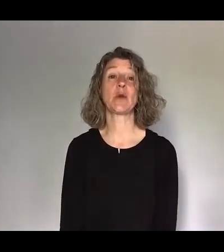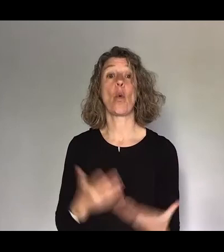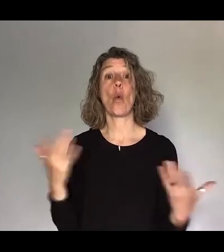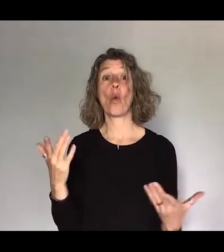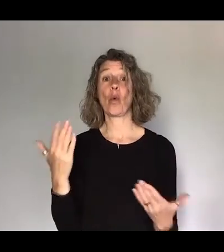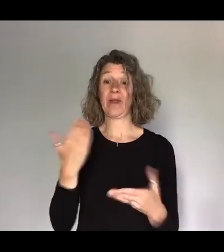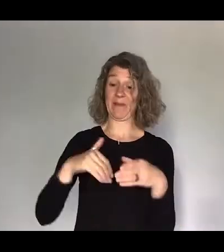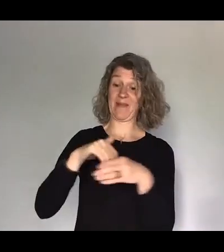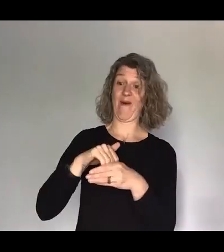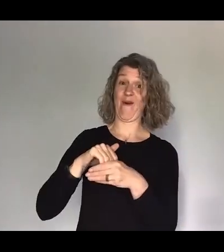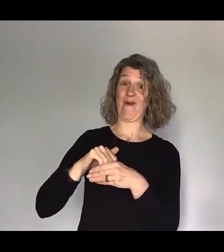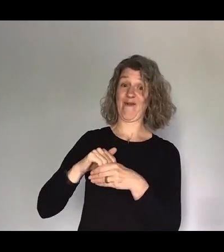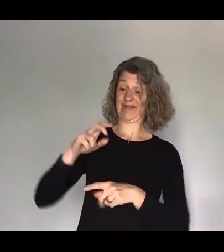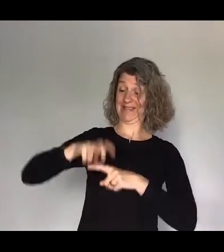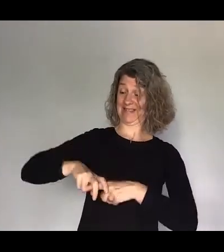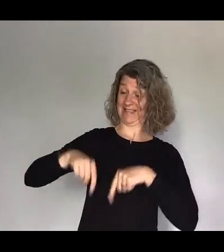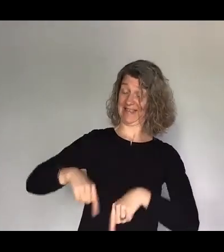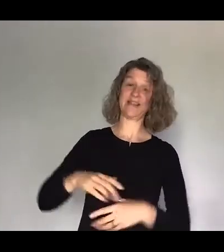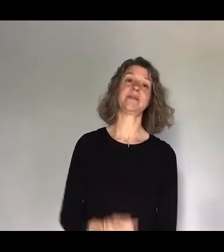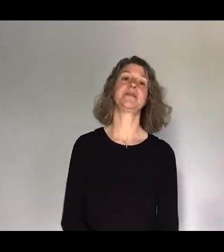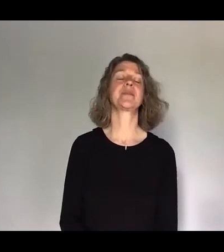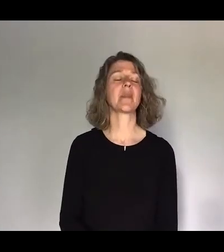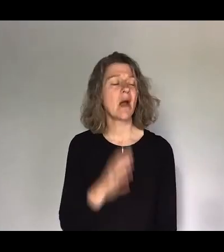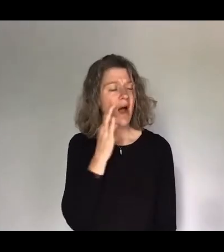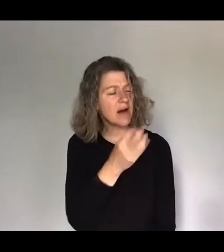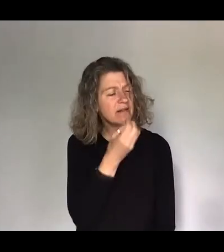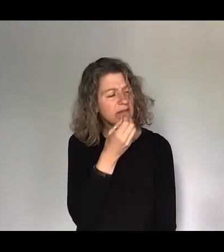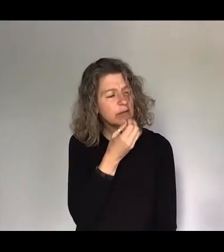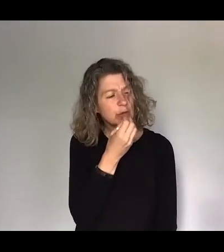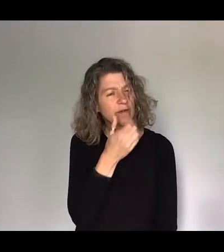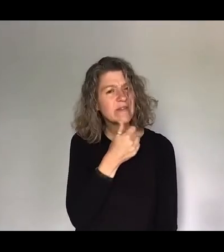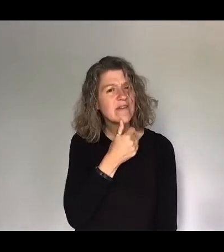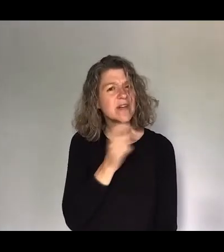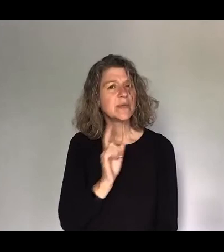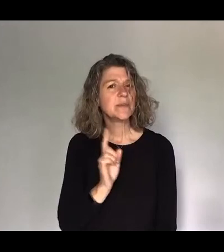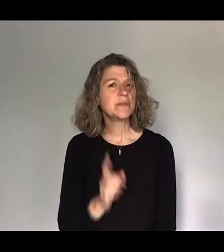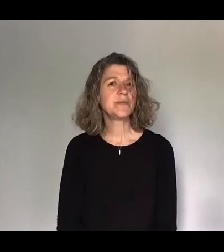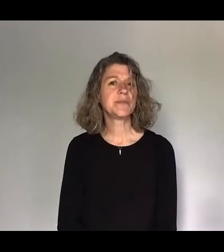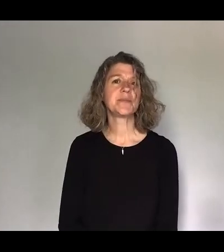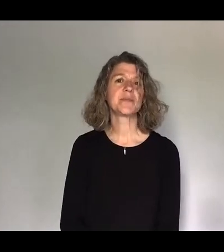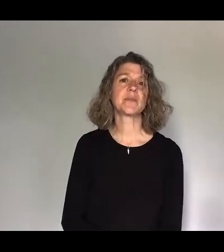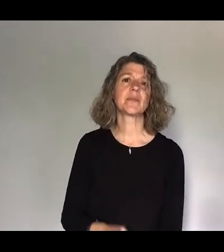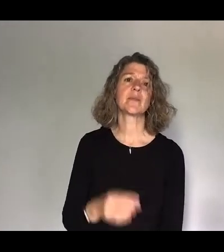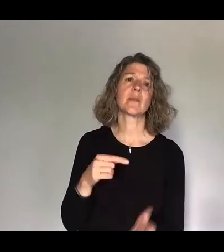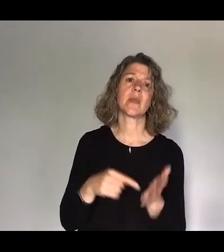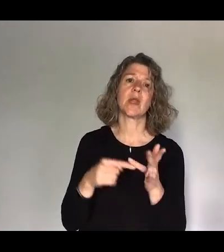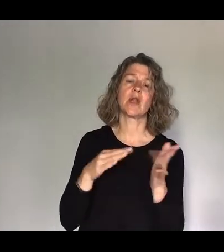Lewis, what's your favourite food truck at Focus? We were talking about that earlier. Tom said the cheese toastie. It's actually the reason his son is called Milo.